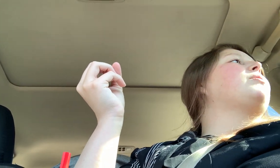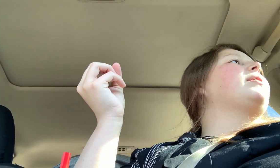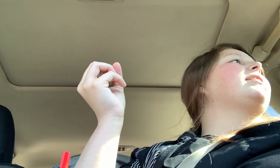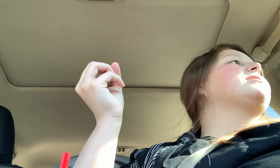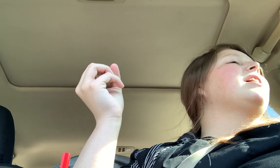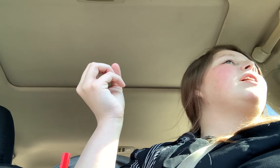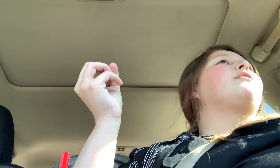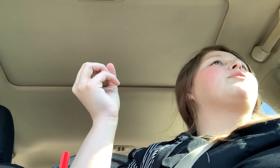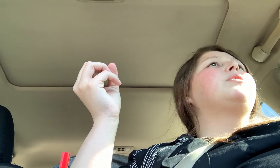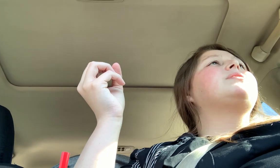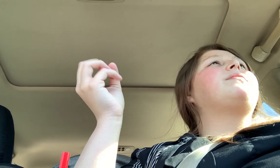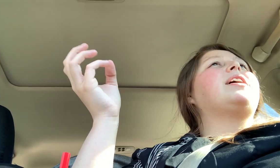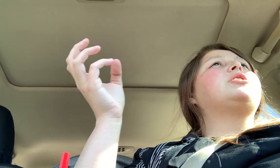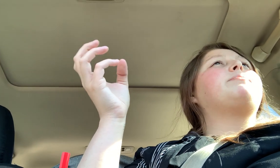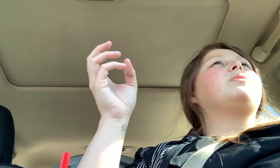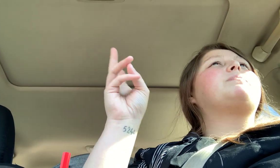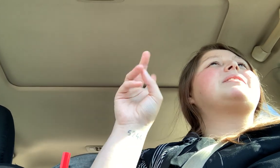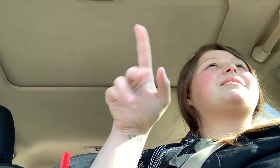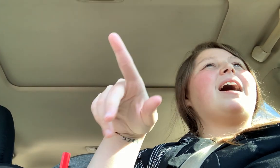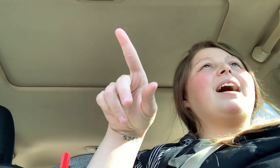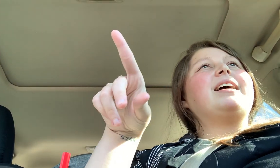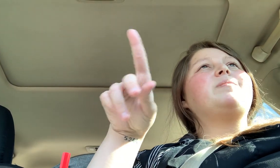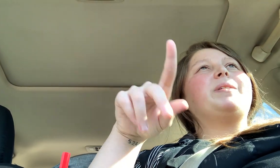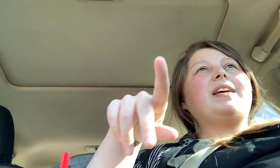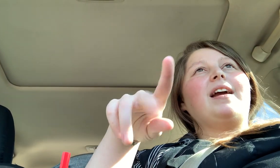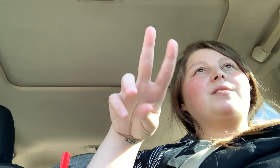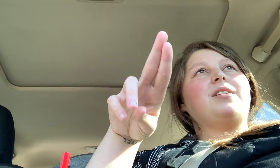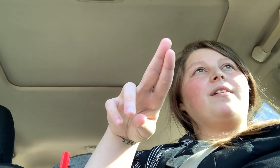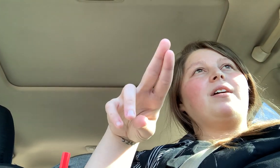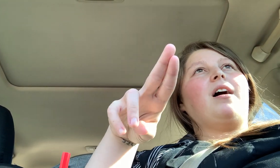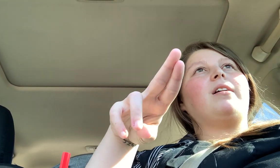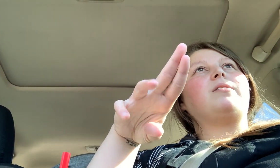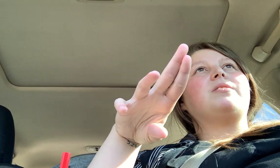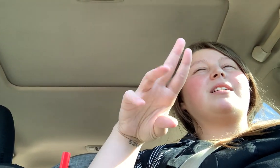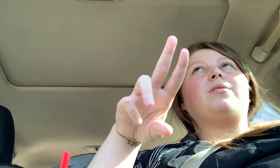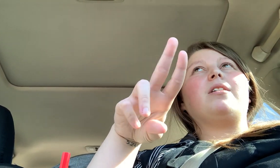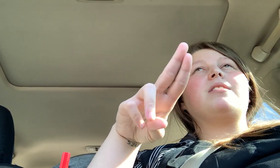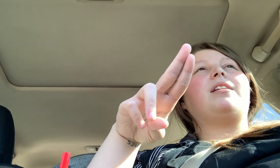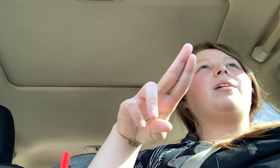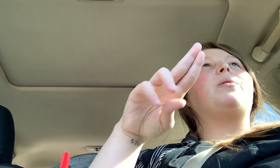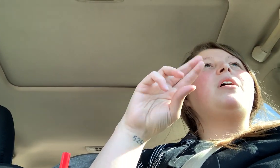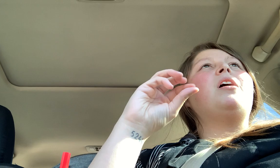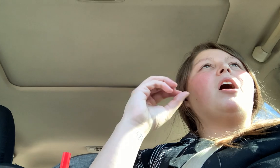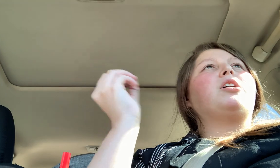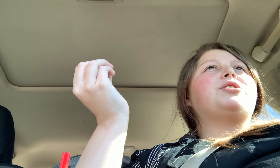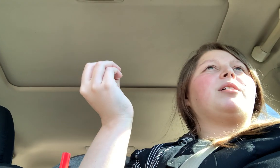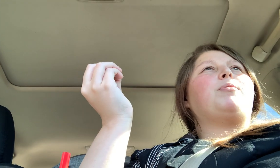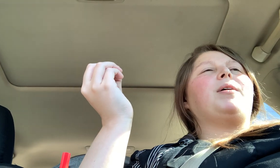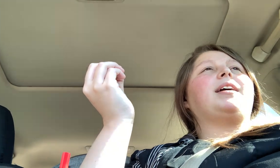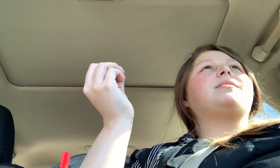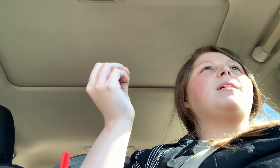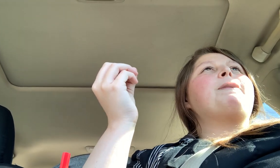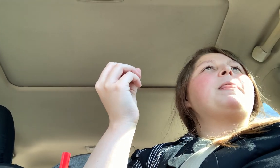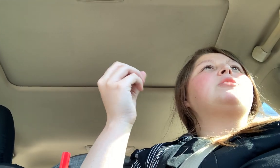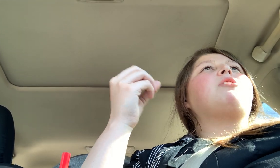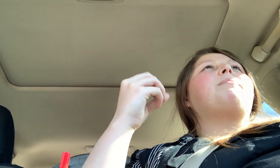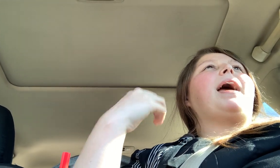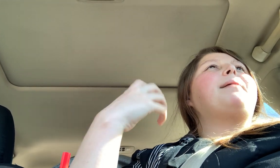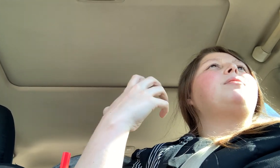points. Fruits and vegetables besides potatoes and avocados, as far as I know, are zero points. So I'm able